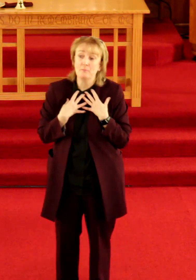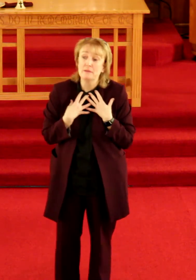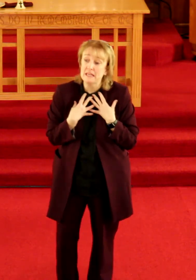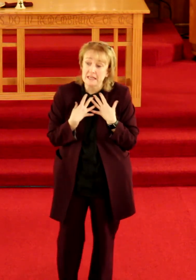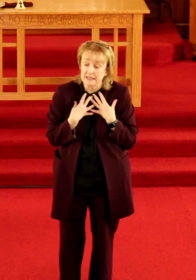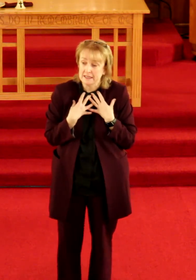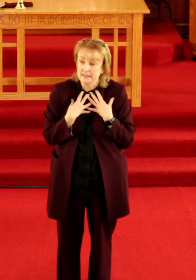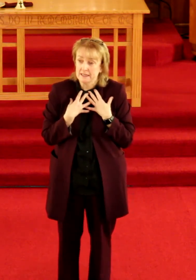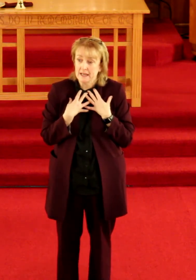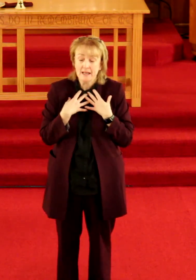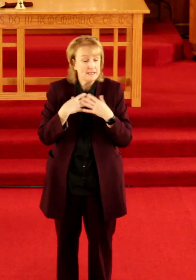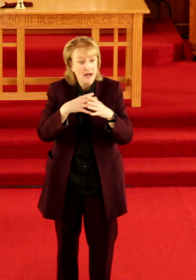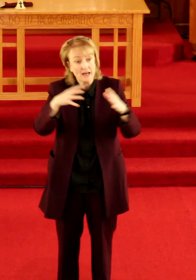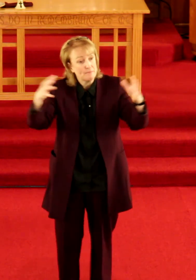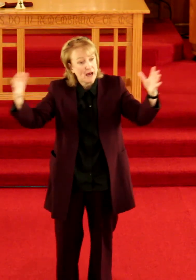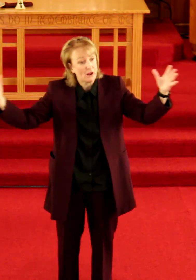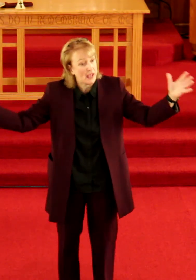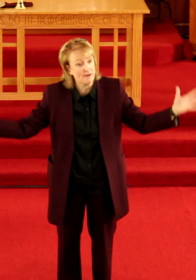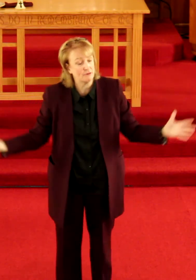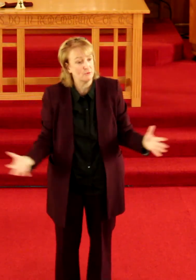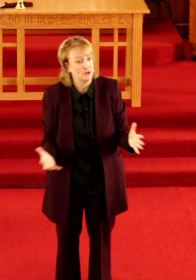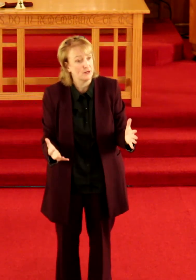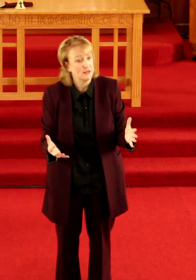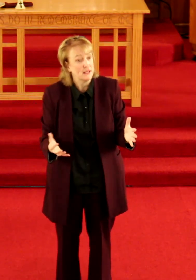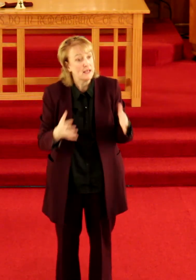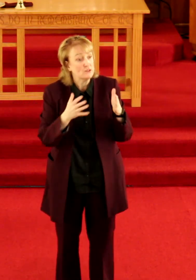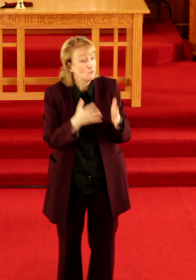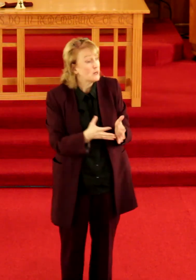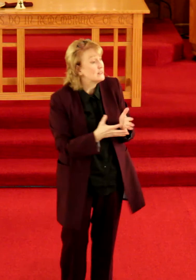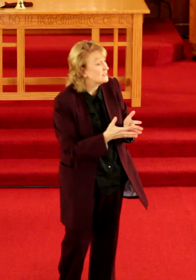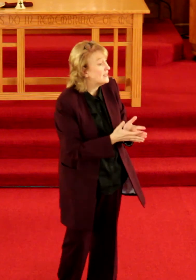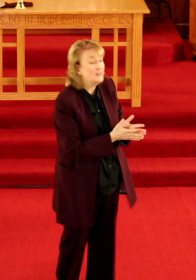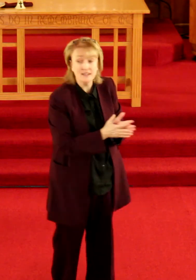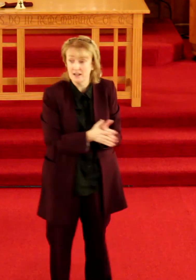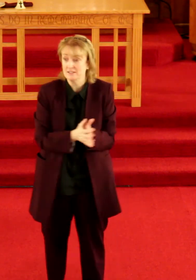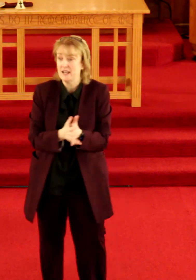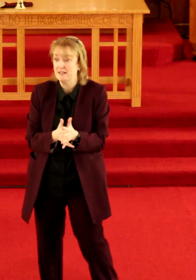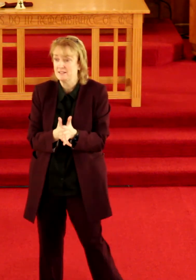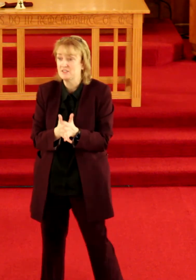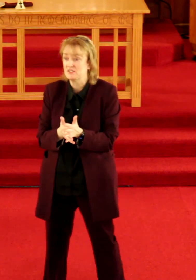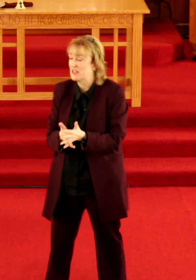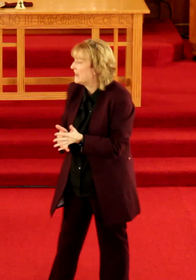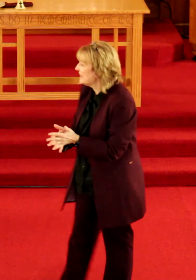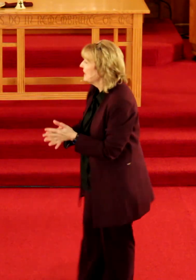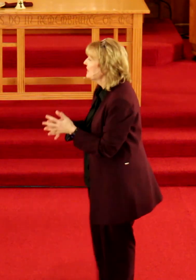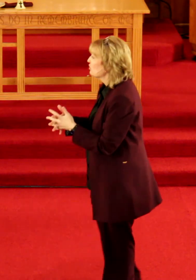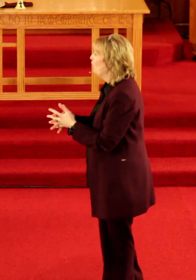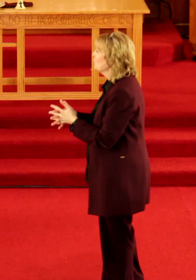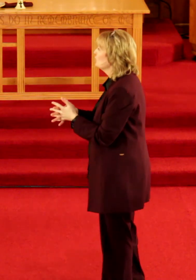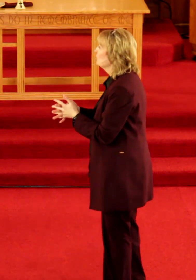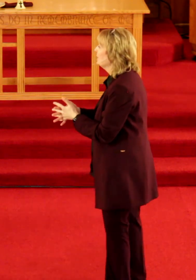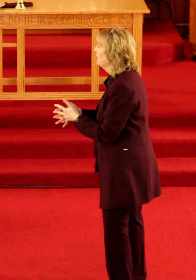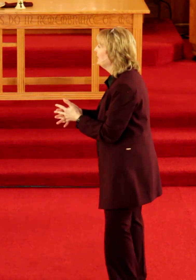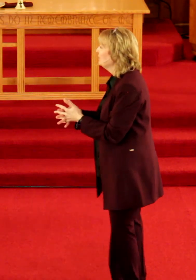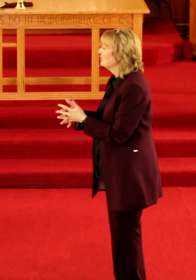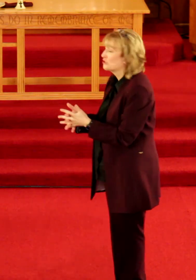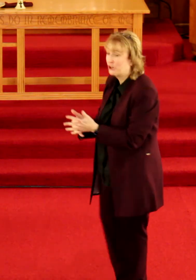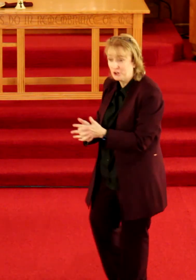me and not about everyone is what is killing us as a society it's also killing the church